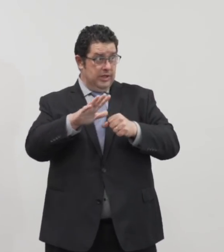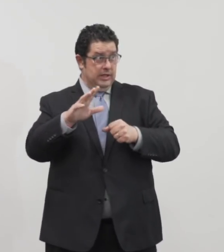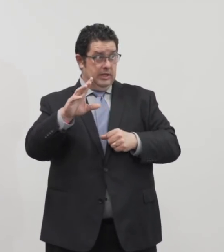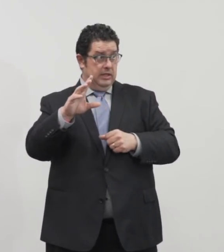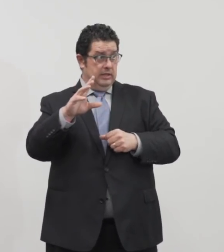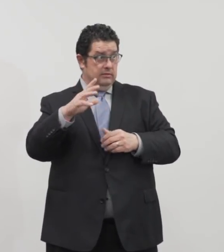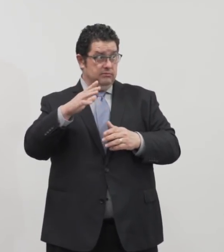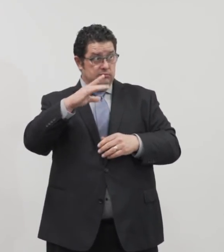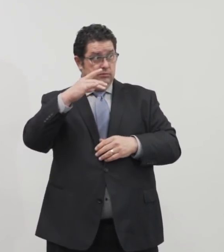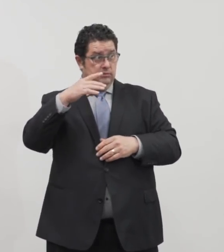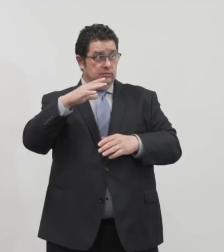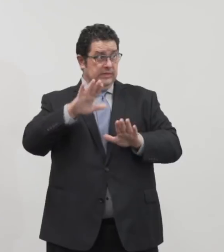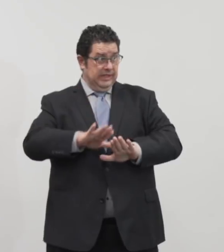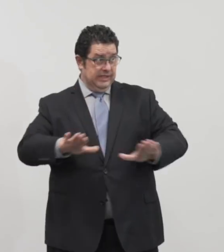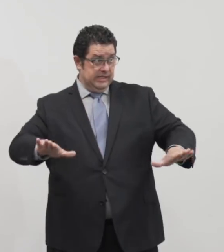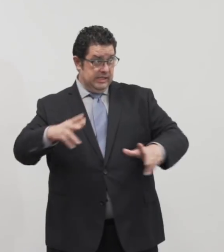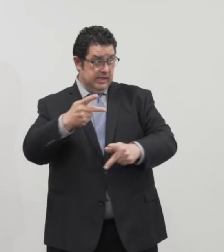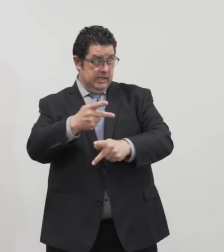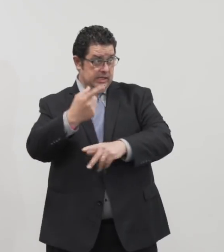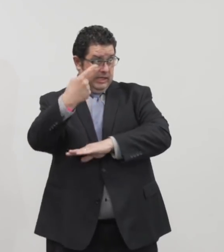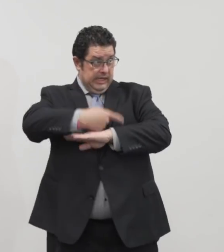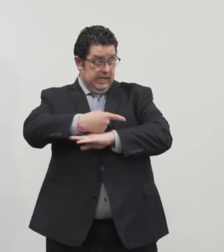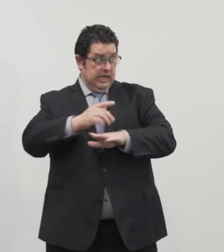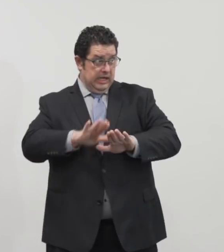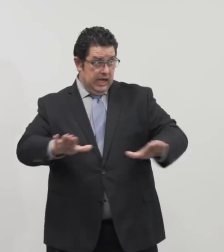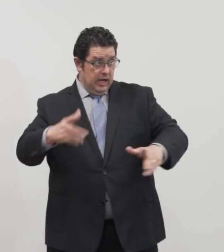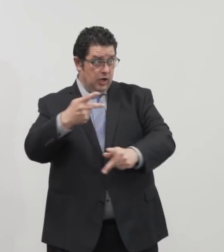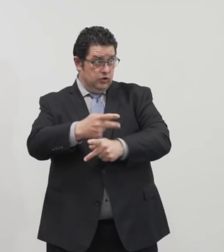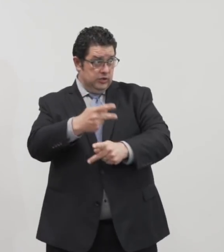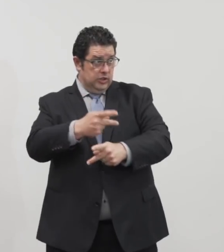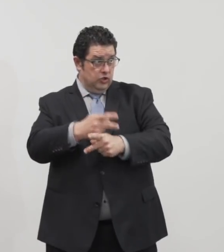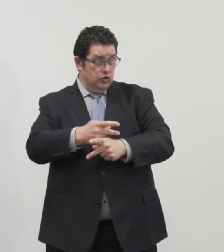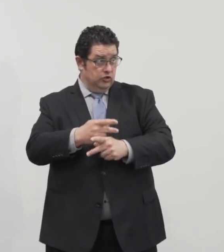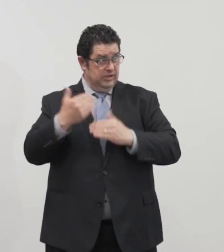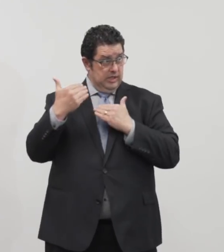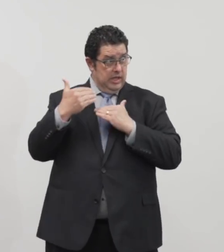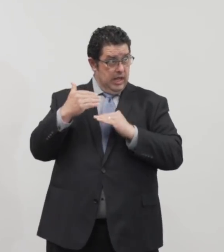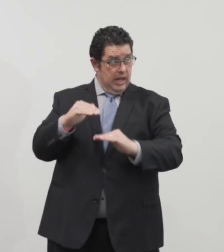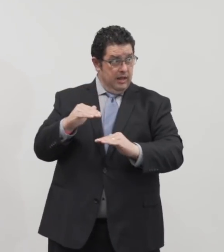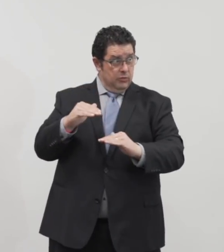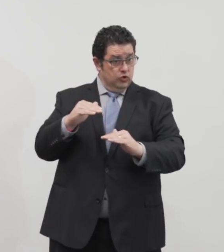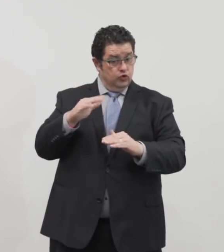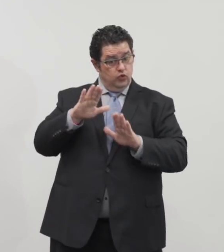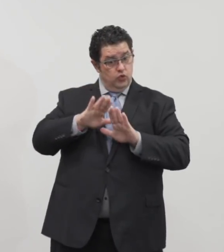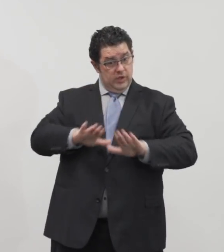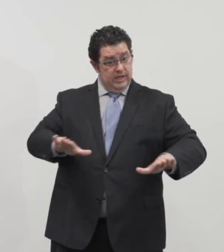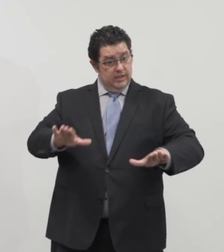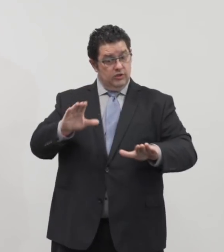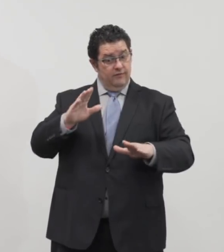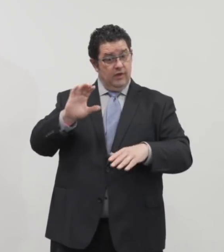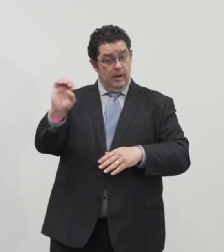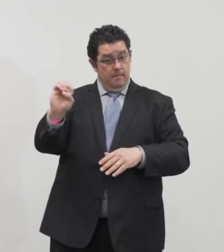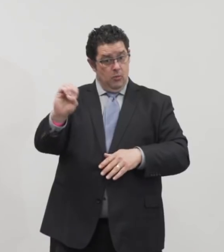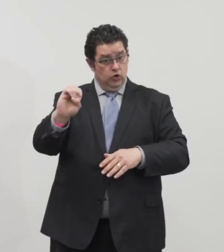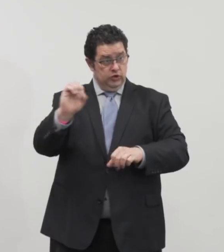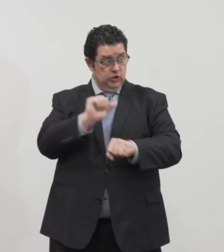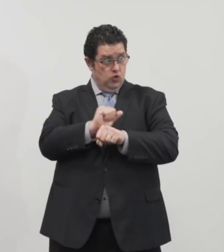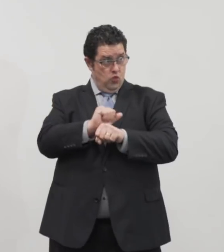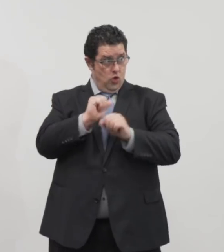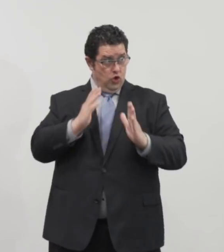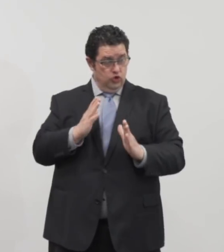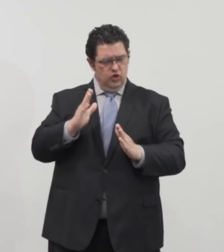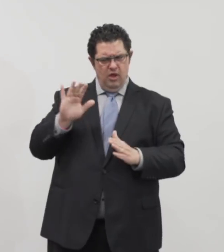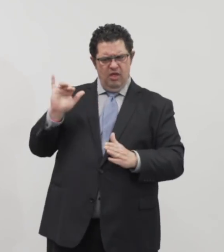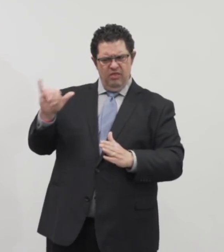now, before May 18th, it's limited to kids of emergency personnel. What does this new order mean